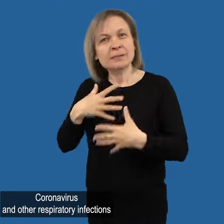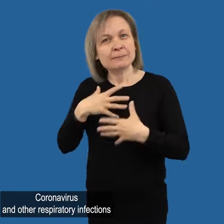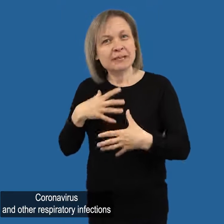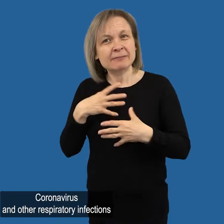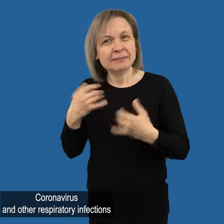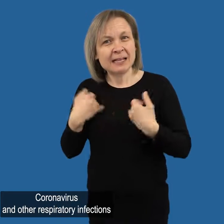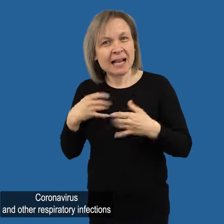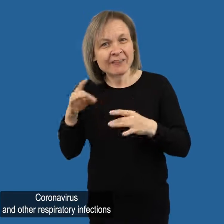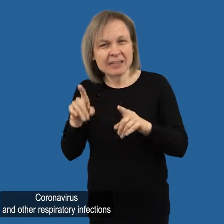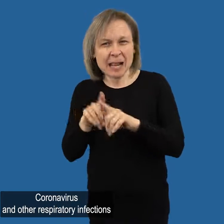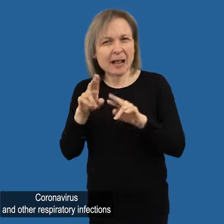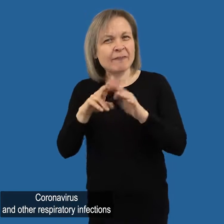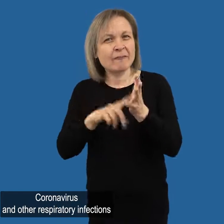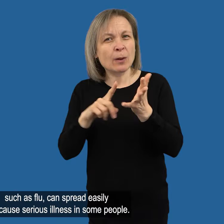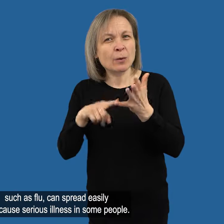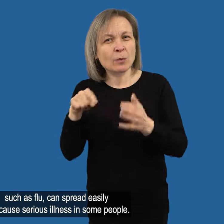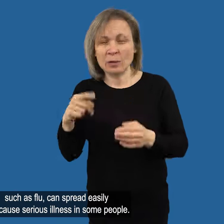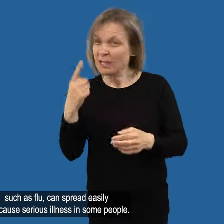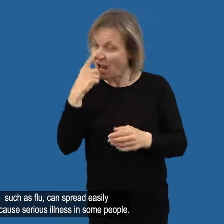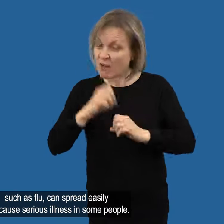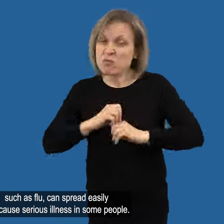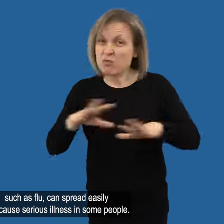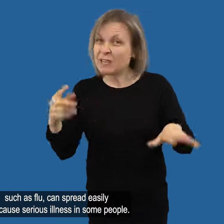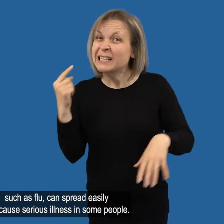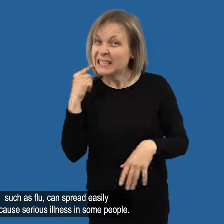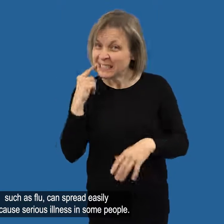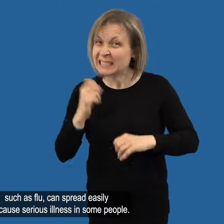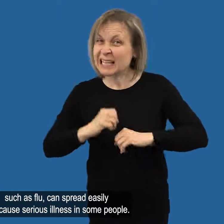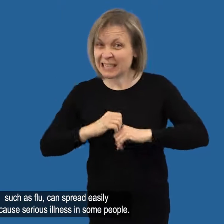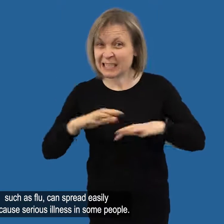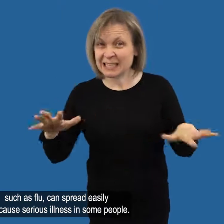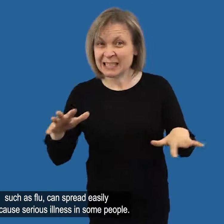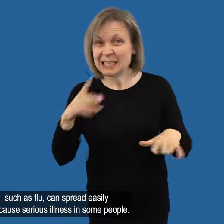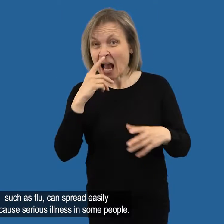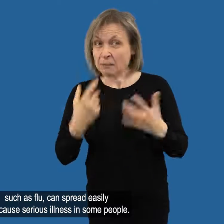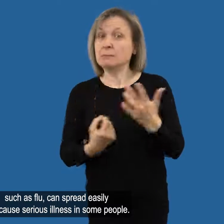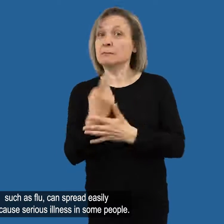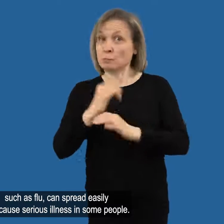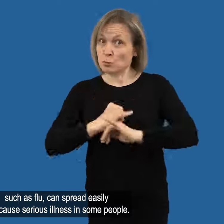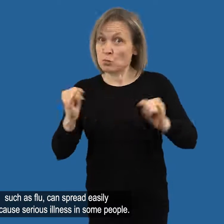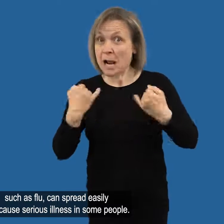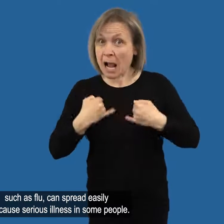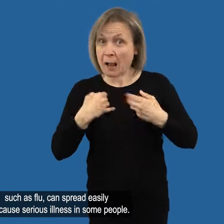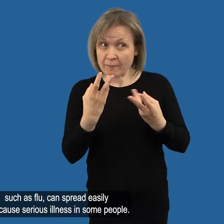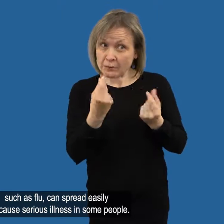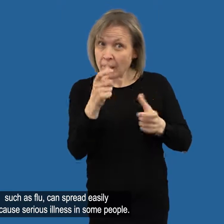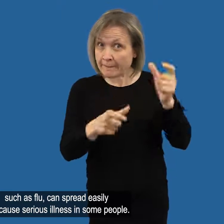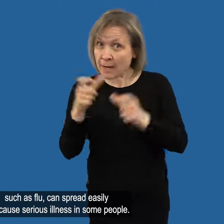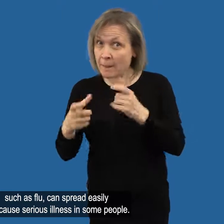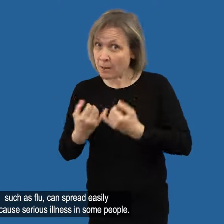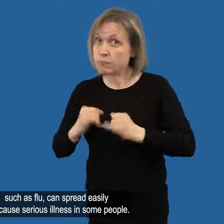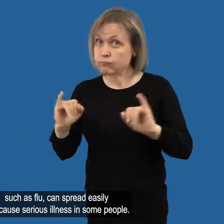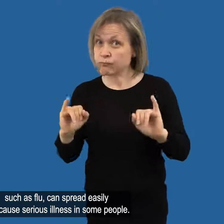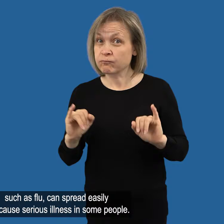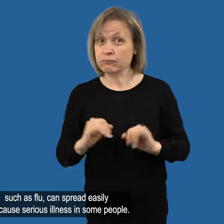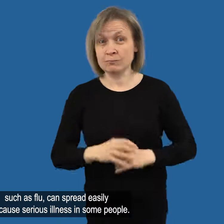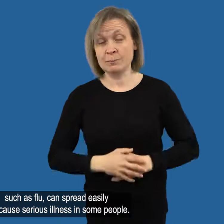Coronavirus and other respiratory infections, such as flu, can spread easily and cause serious illness in some people.